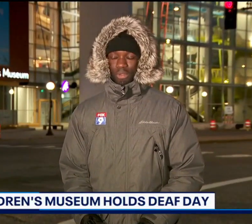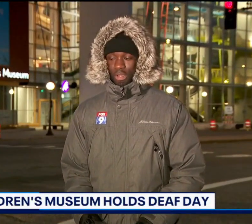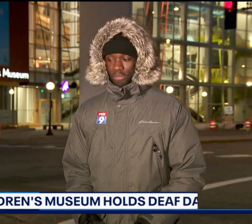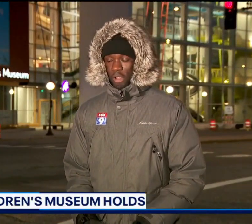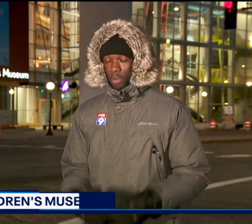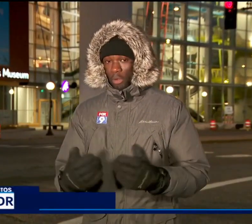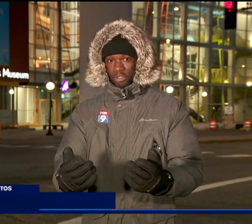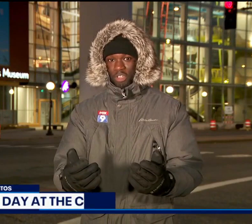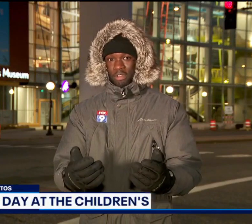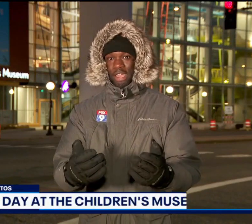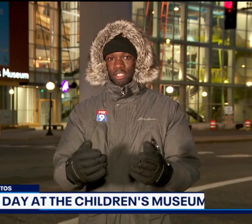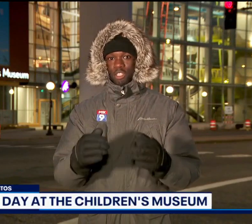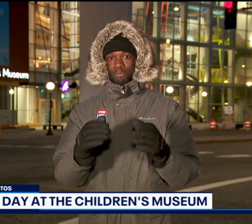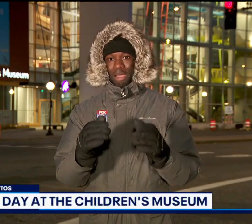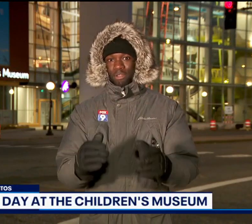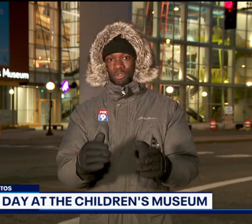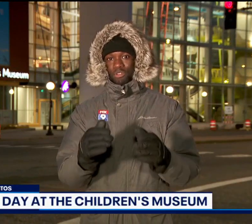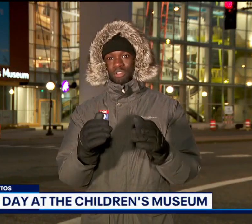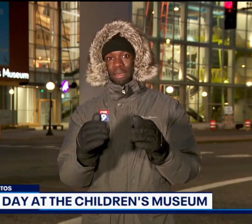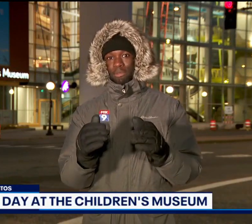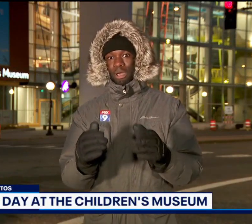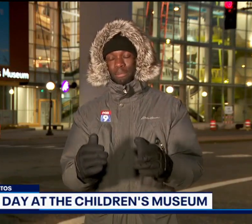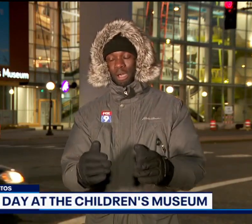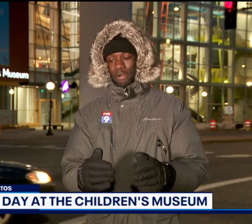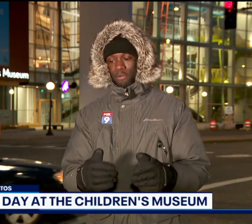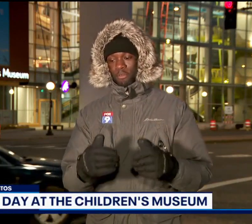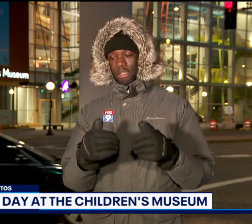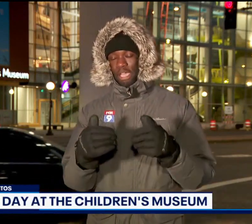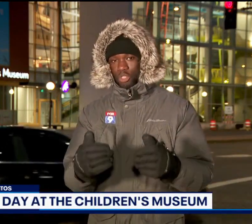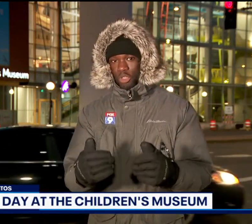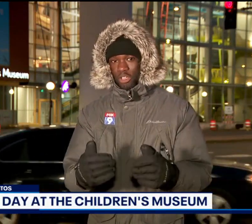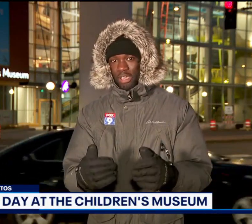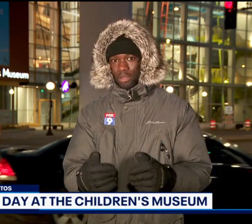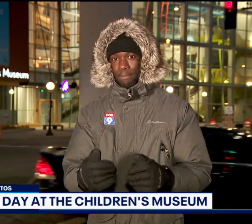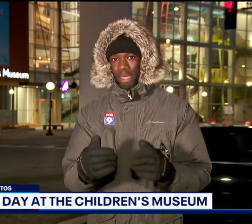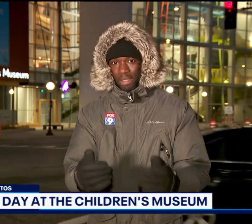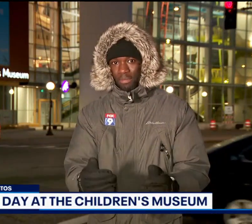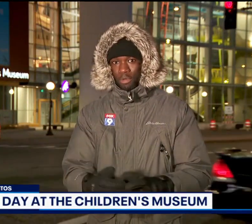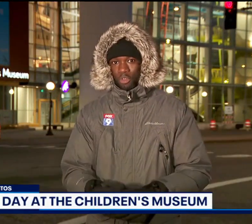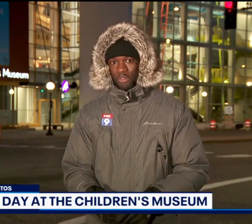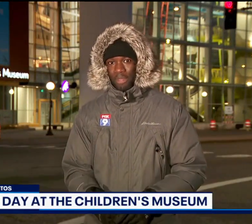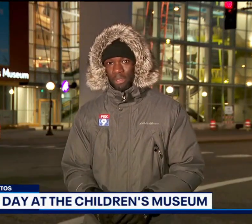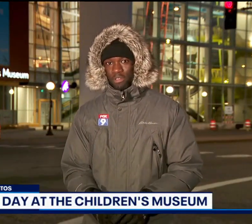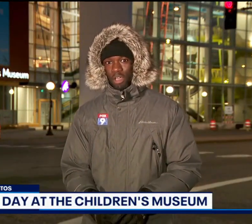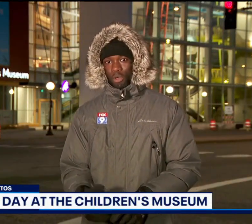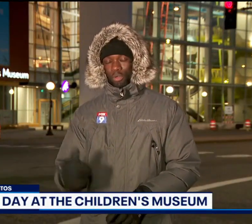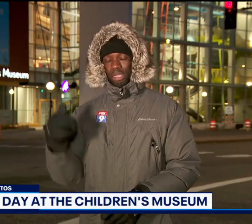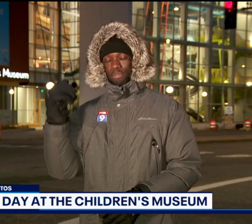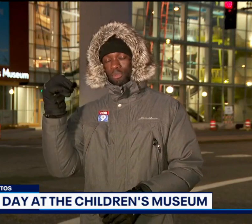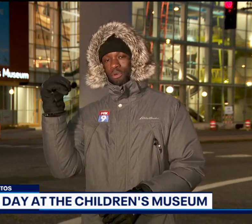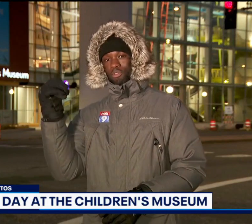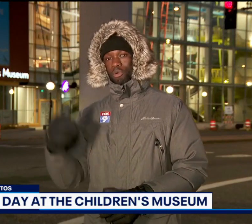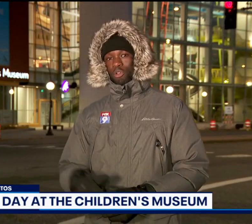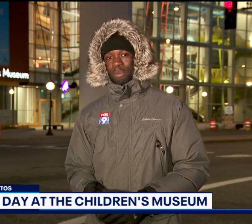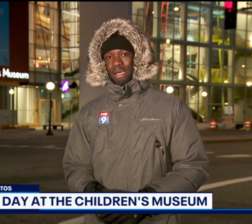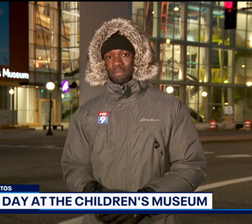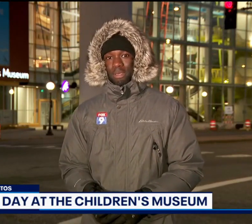Very well received, and actually sponsors stepped up to offer free entry today to many of those families who came through those doors behind me.